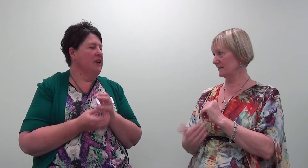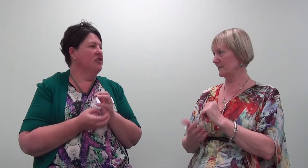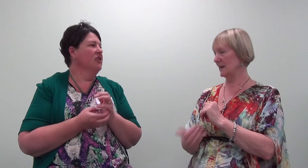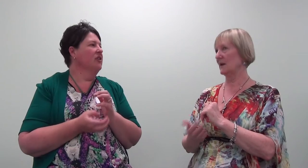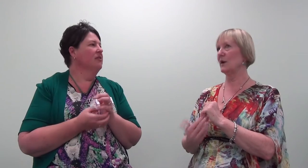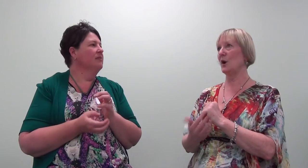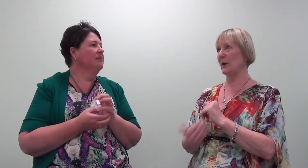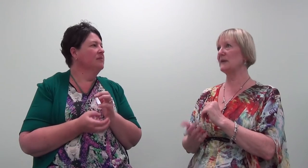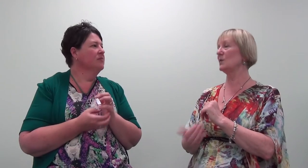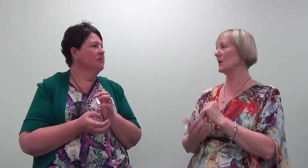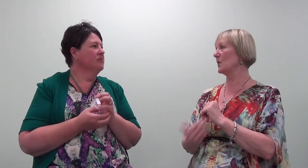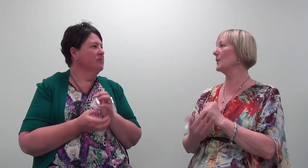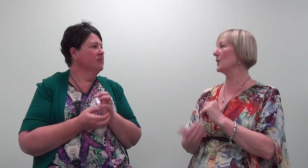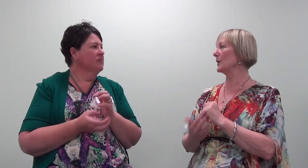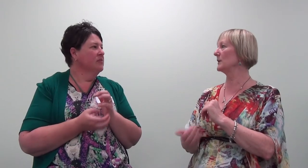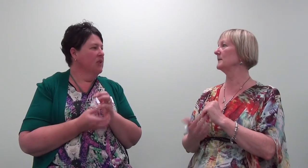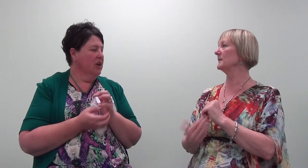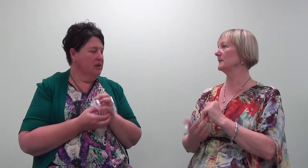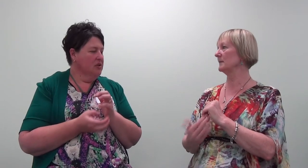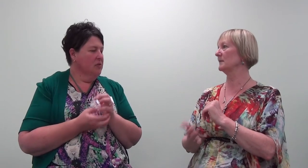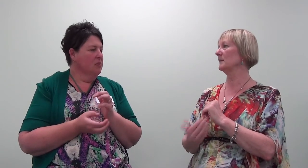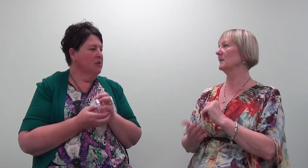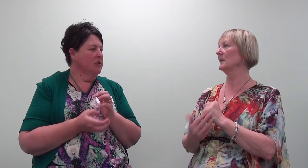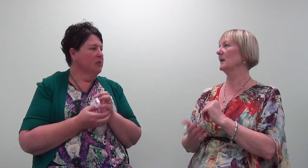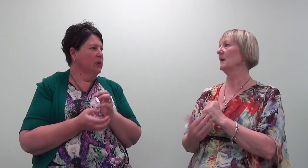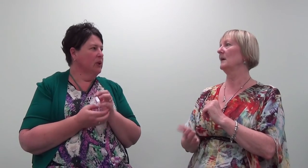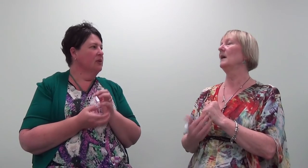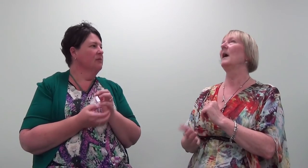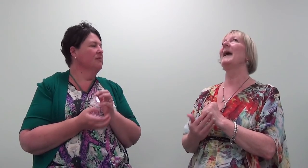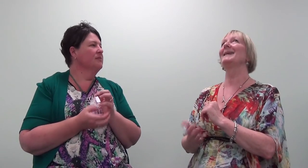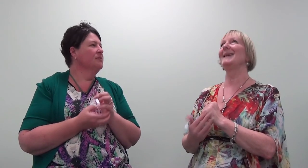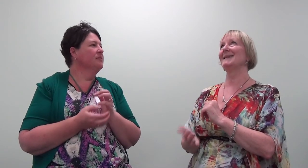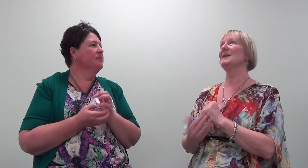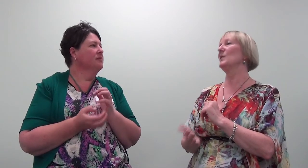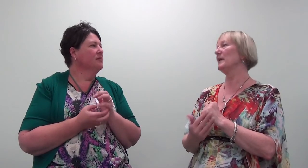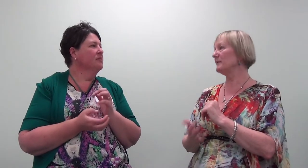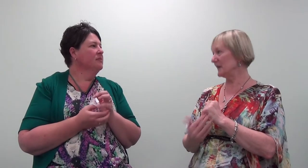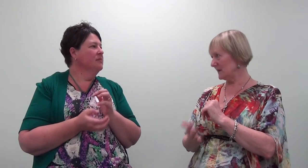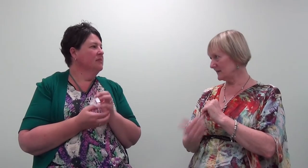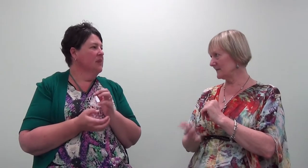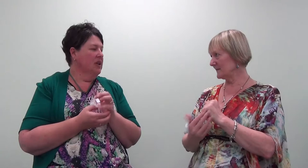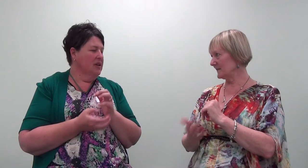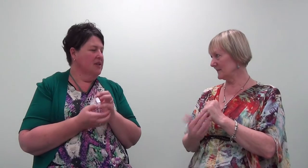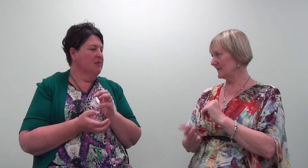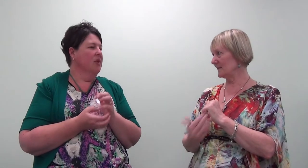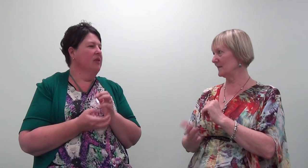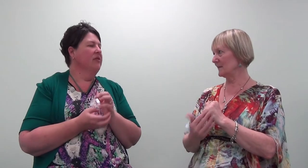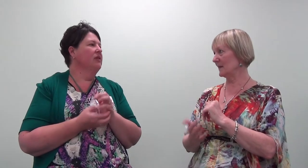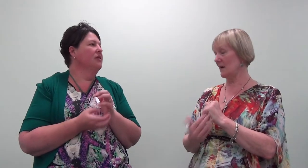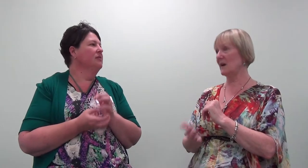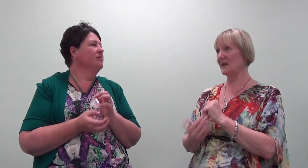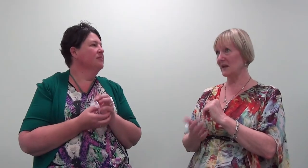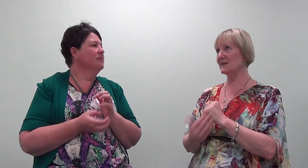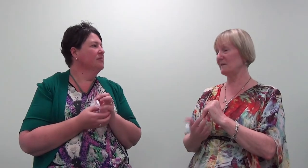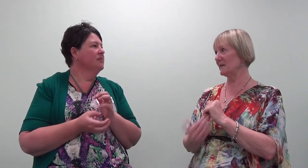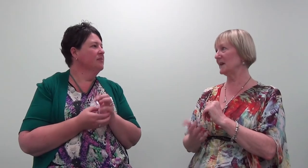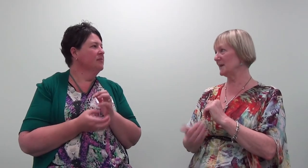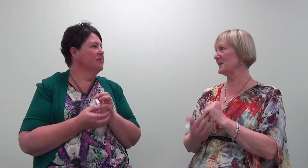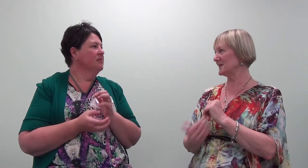imagining. imagining. Going to what I want to work on. Going to what I want to work on. And guessing where I'd feel it. And guessing where I'd feel it. And I'd guess I'd feel it in my